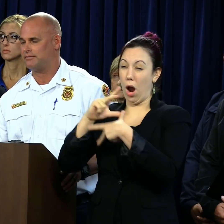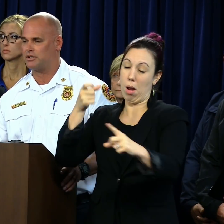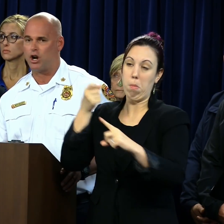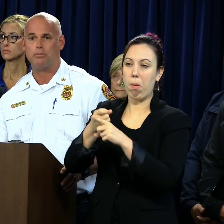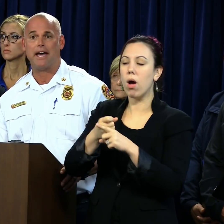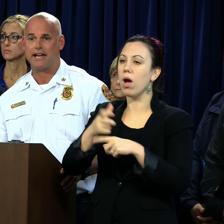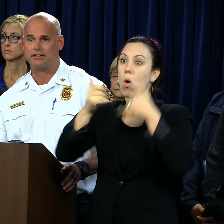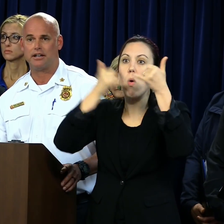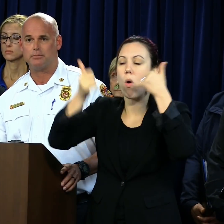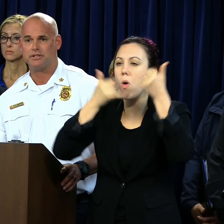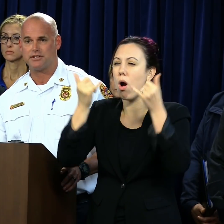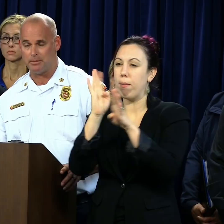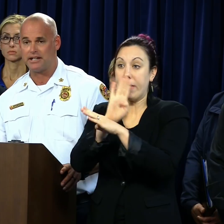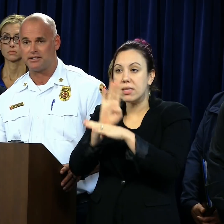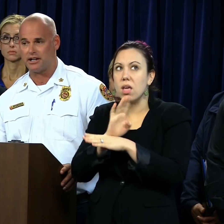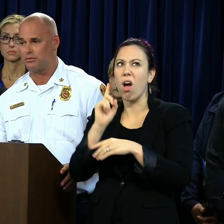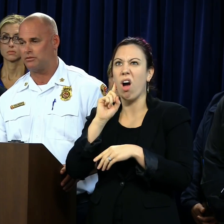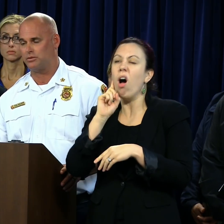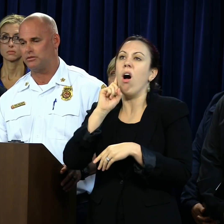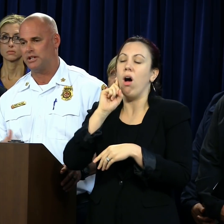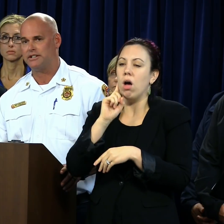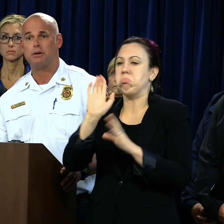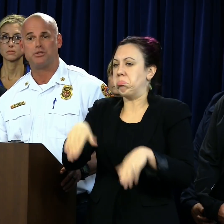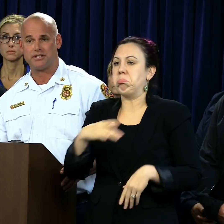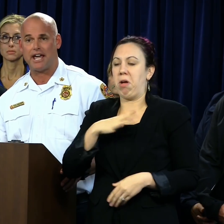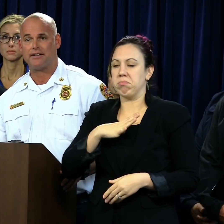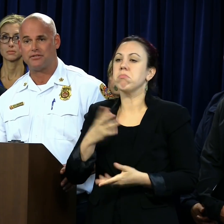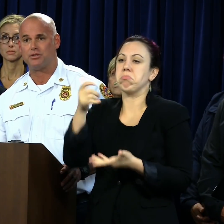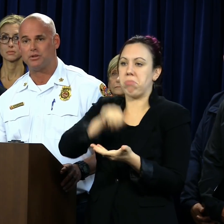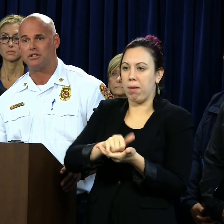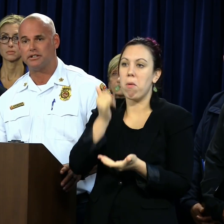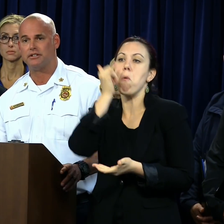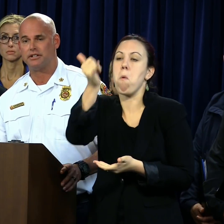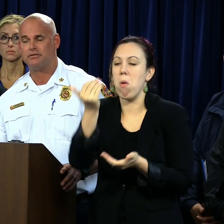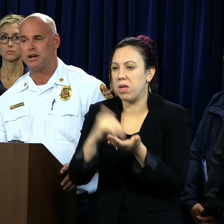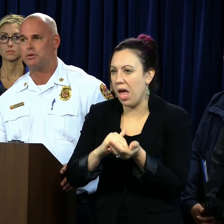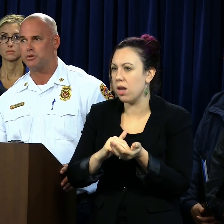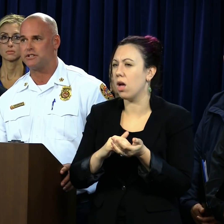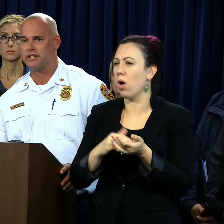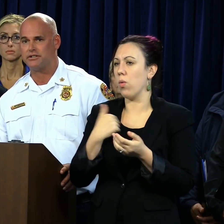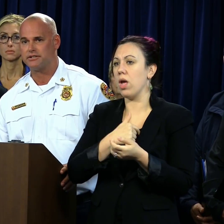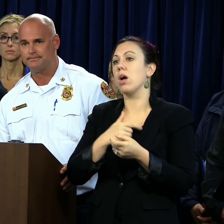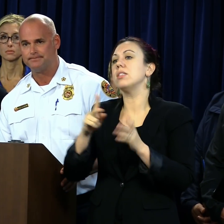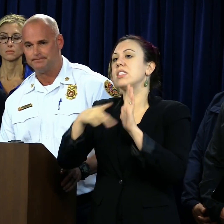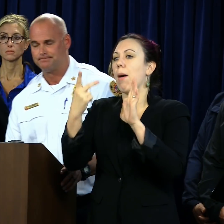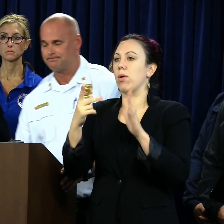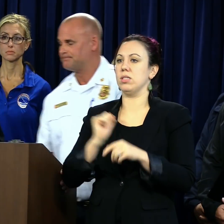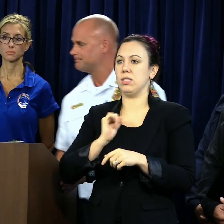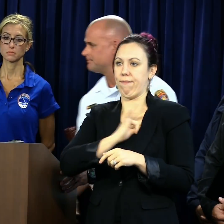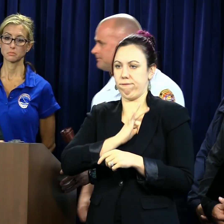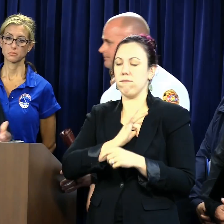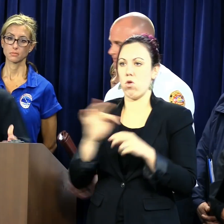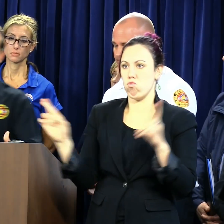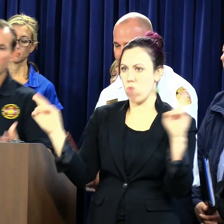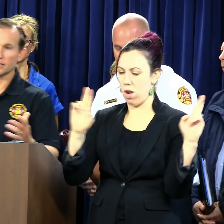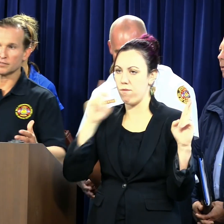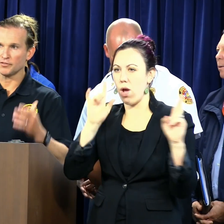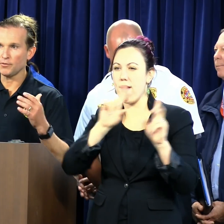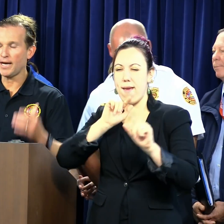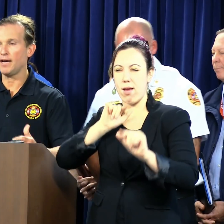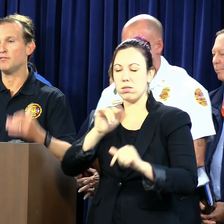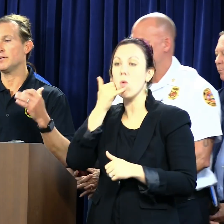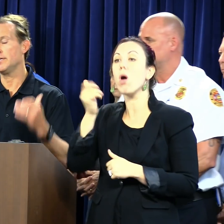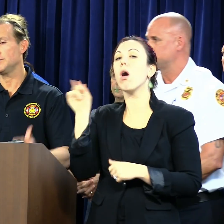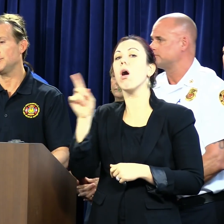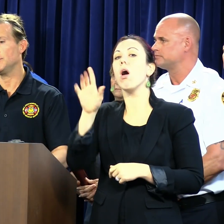know, if you hit it, call back. But somebody is there. We're double-staffed, if you will, in 911 centers. The way, the solution to that